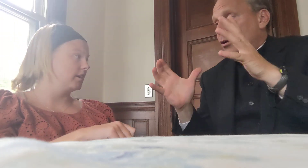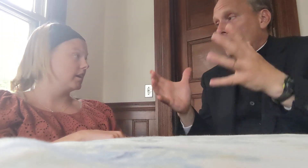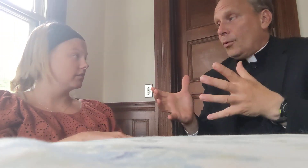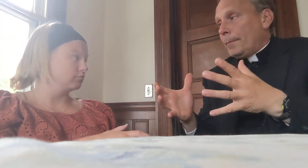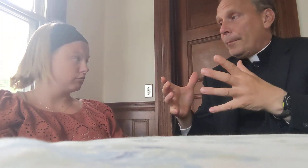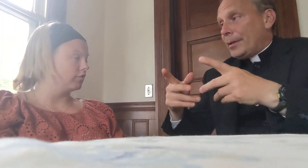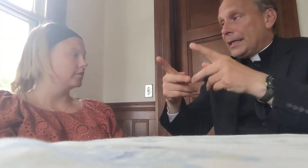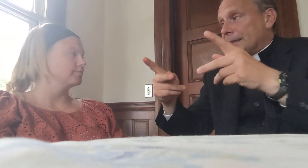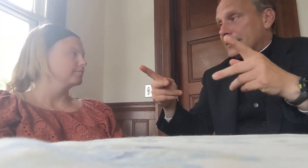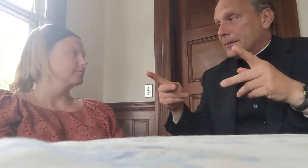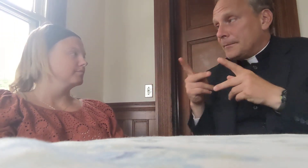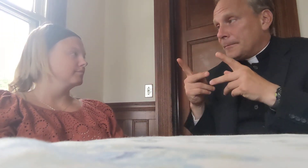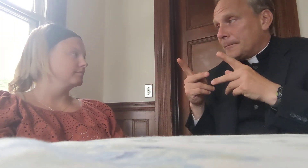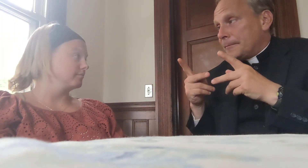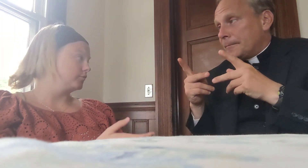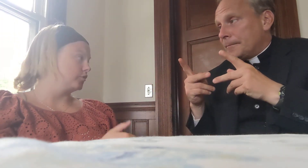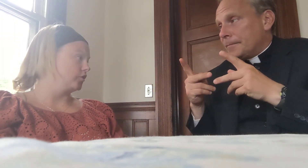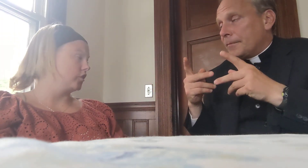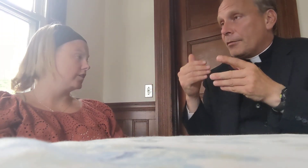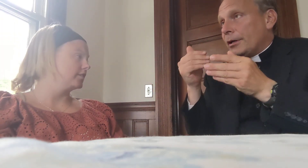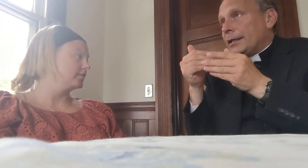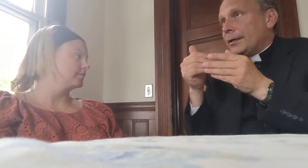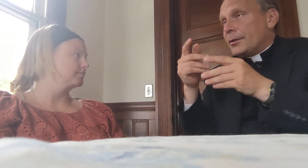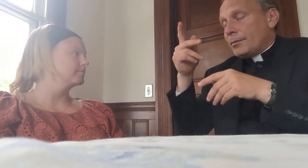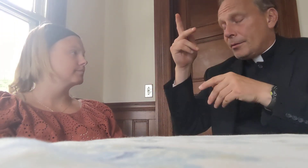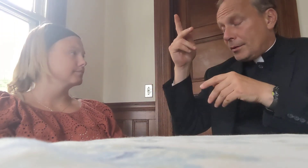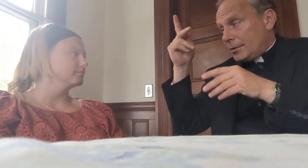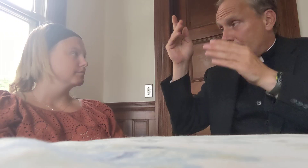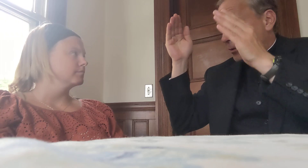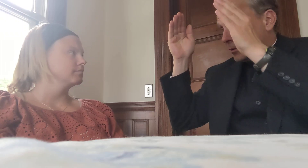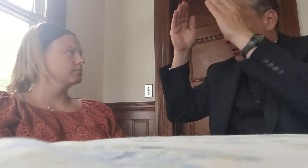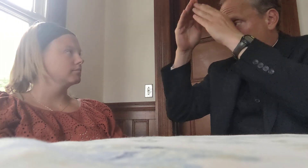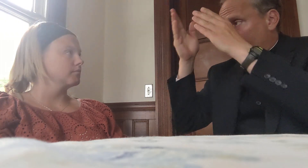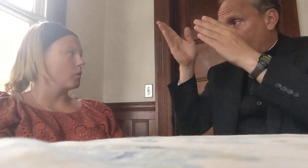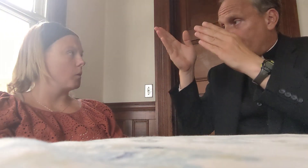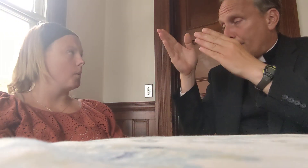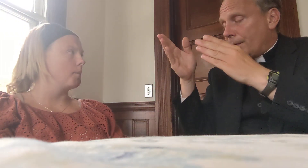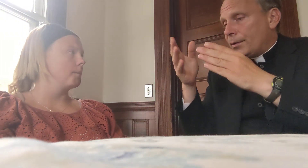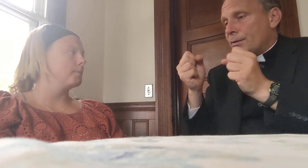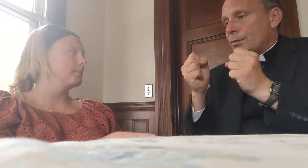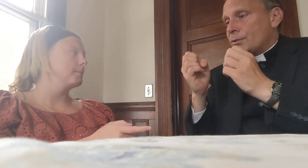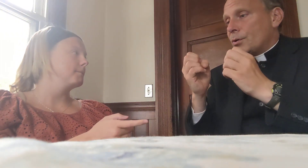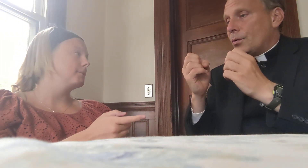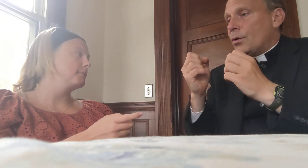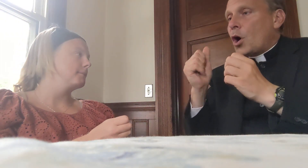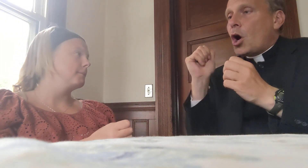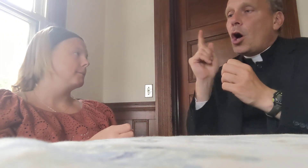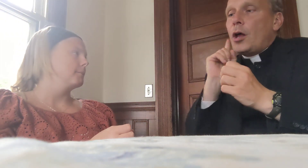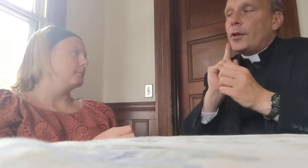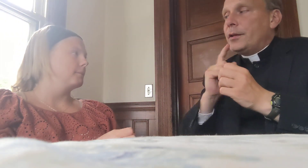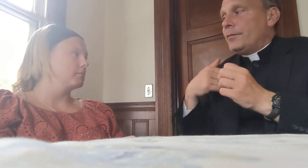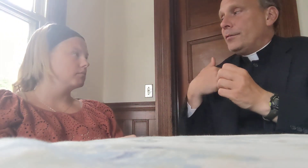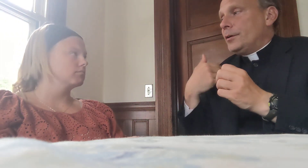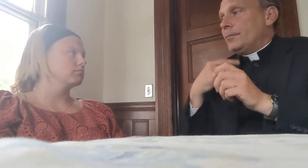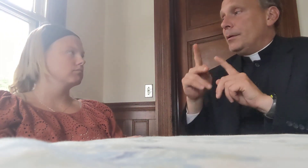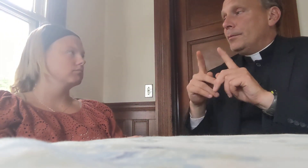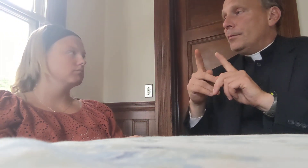all in one place, right near the, Pope, so, all the deaf young people